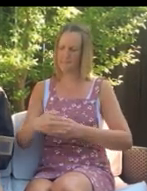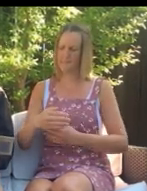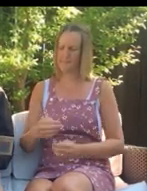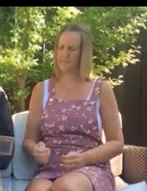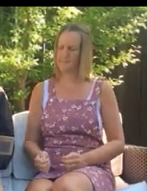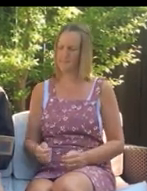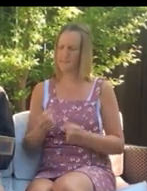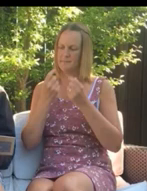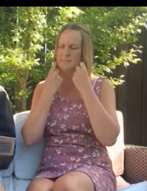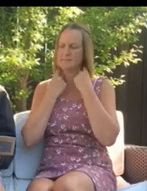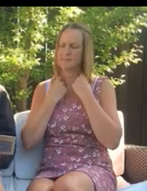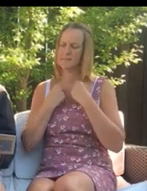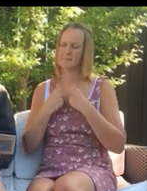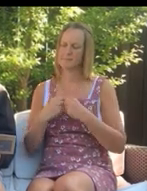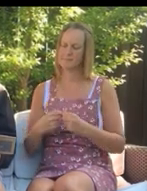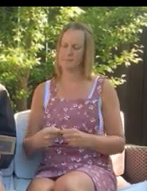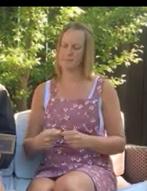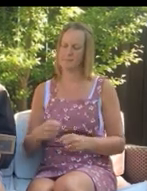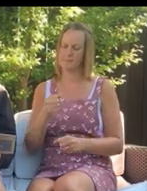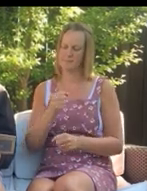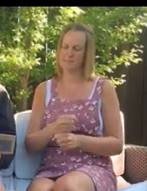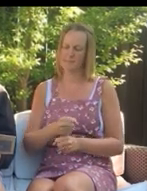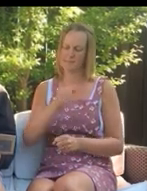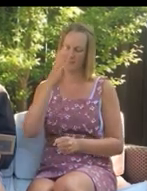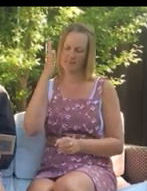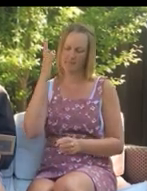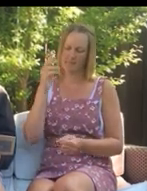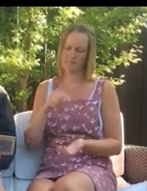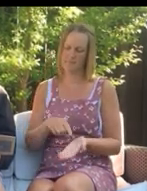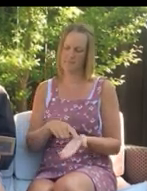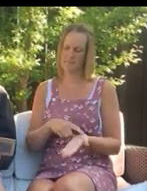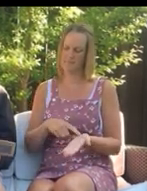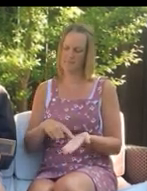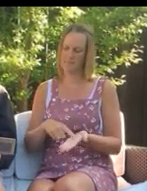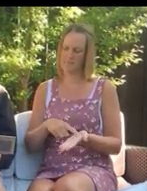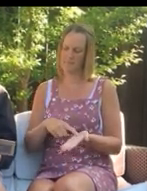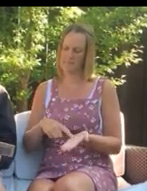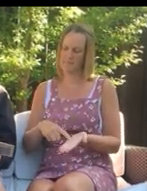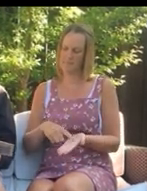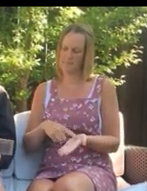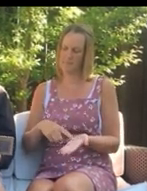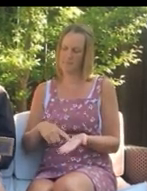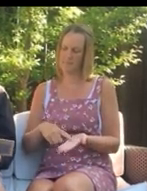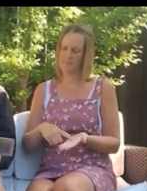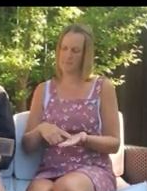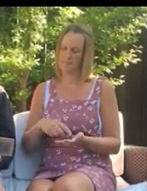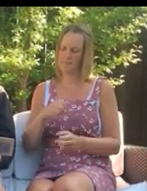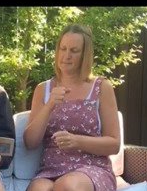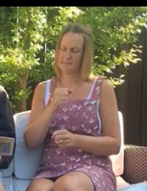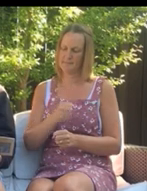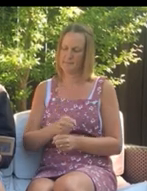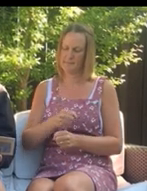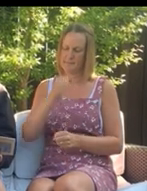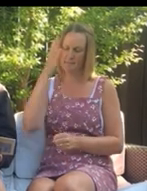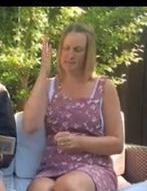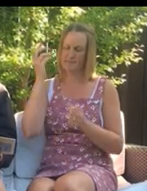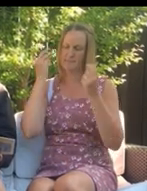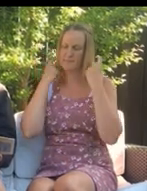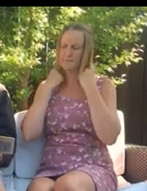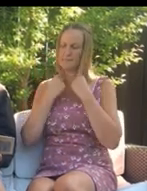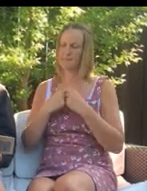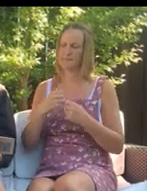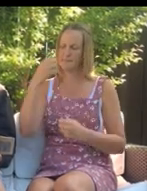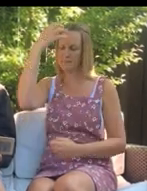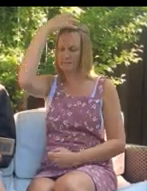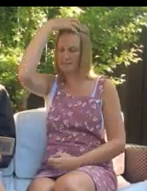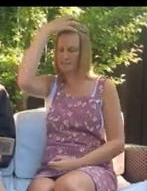chest lies open. Jewels gleam. And golden coins are heaped in mounds. The treasure